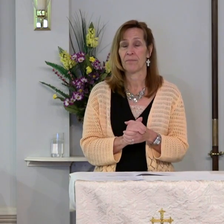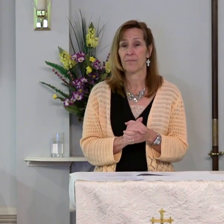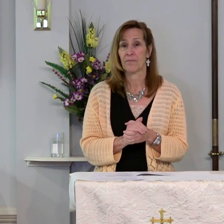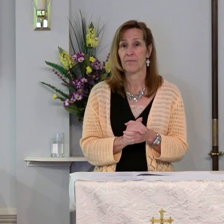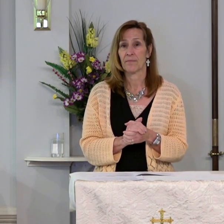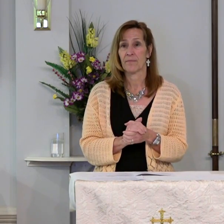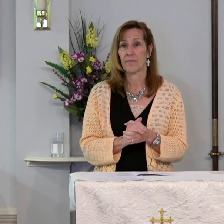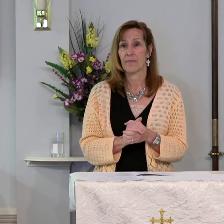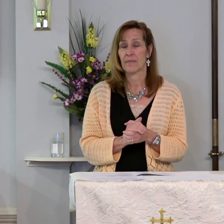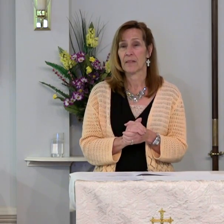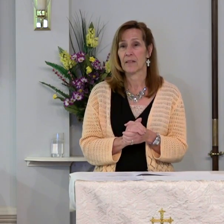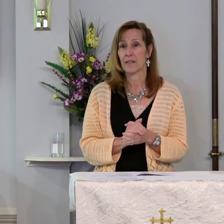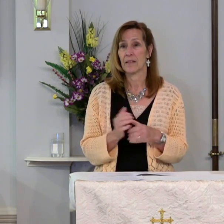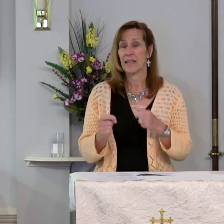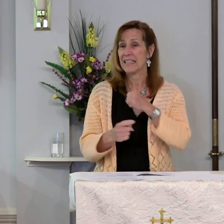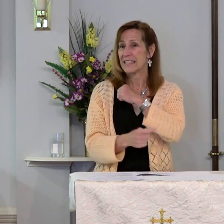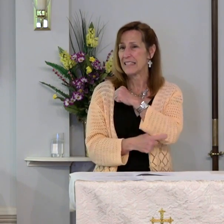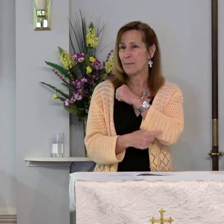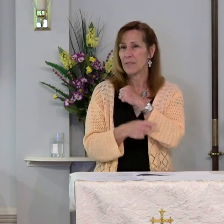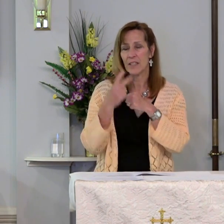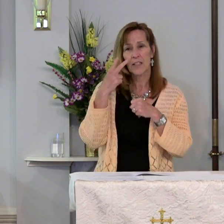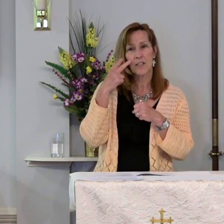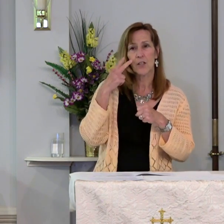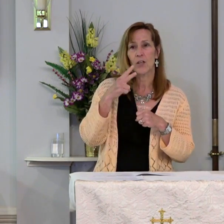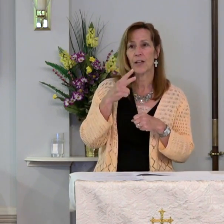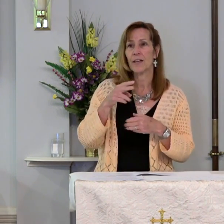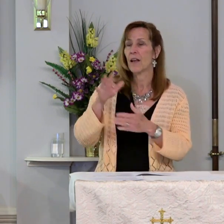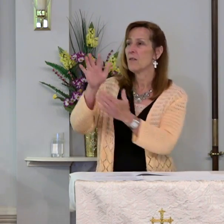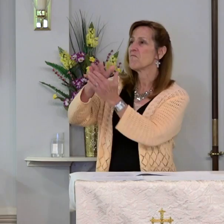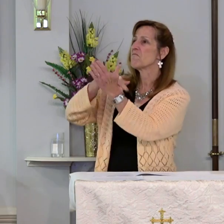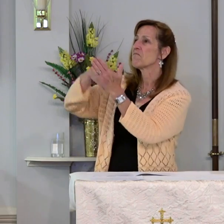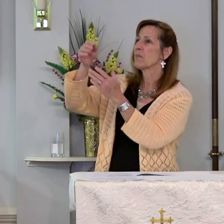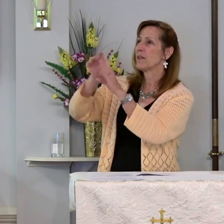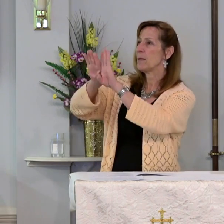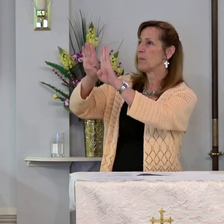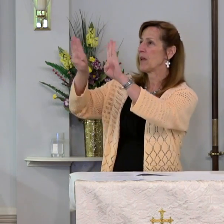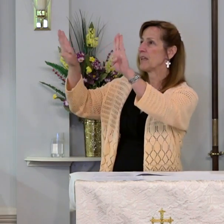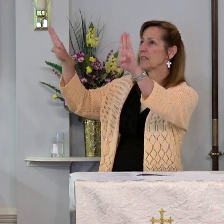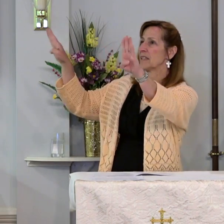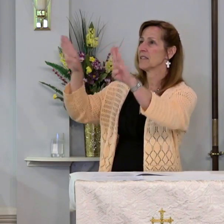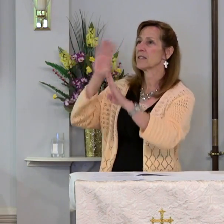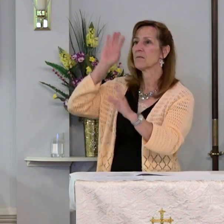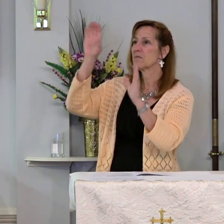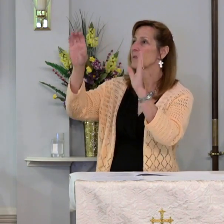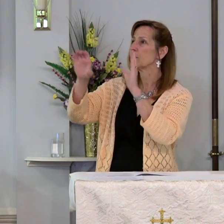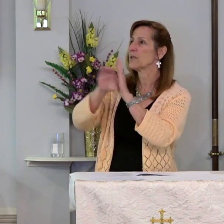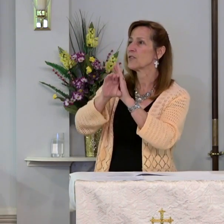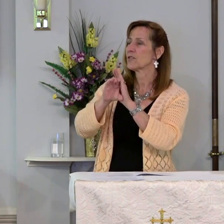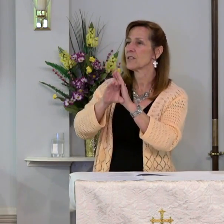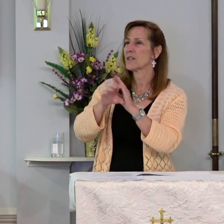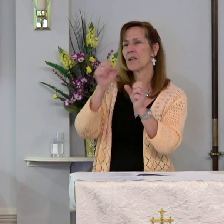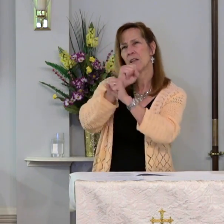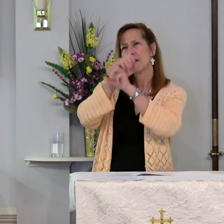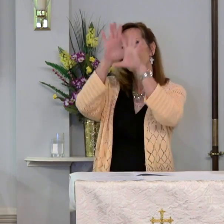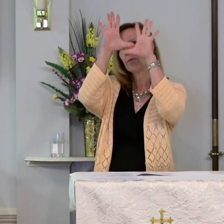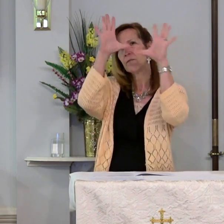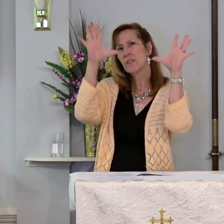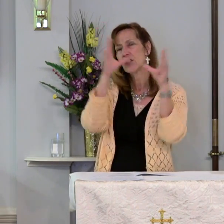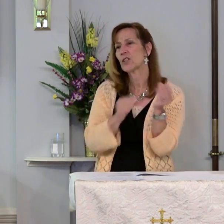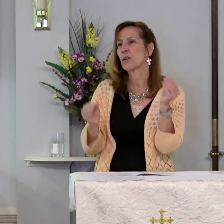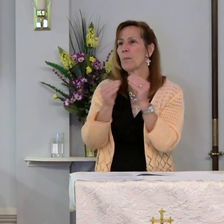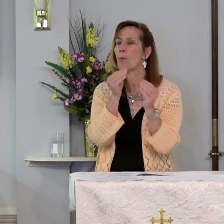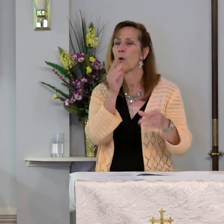It's tempting to look at the paintings on the wall here and envision much more